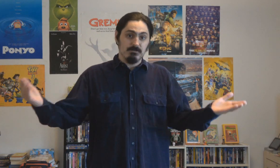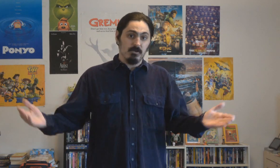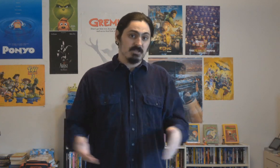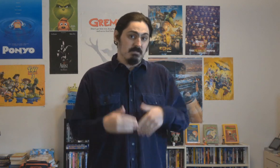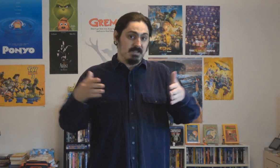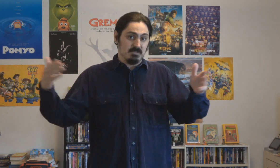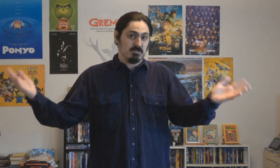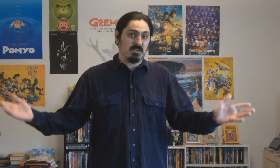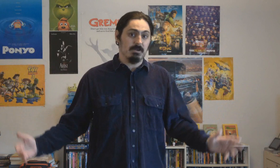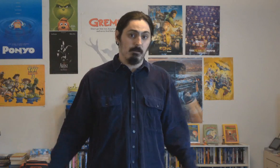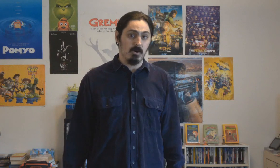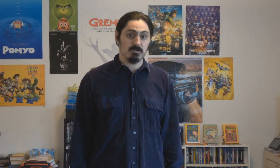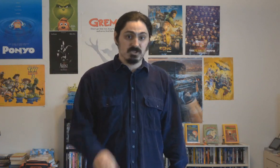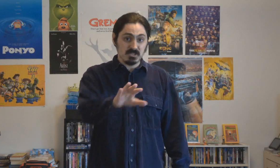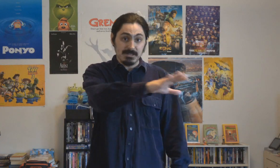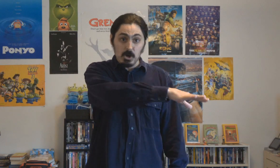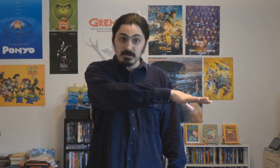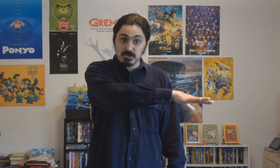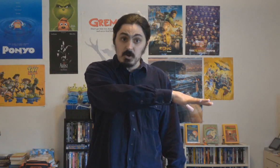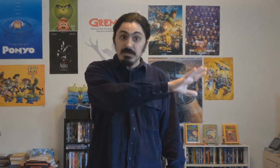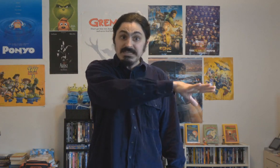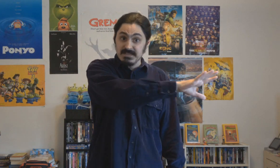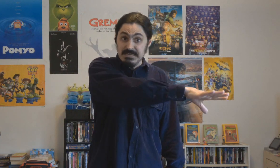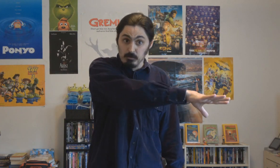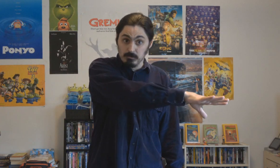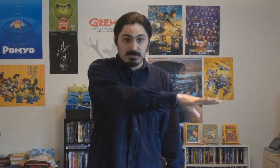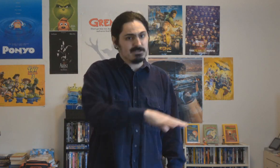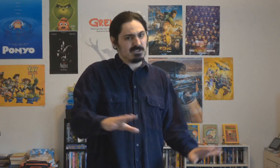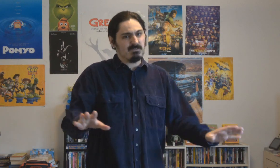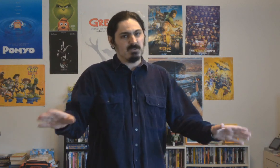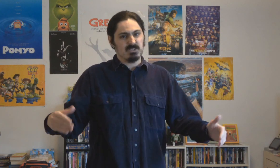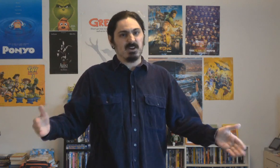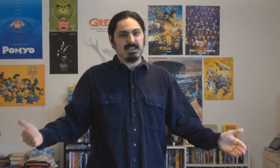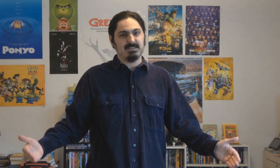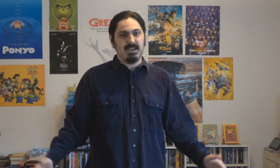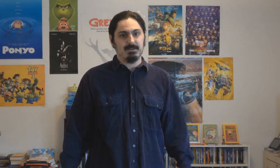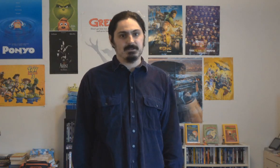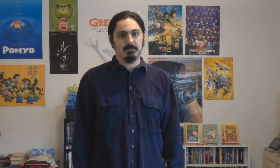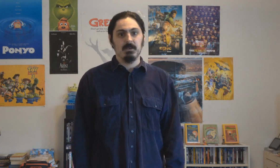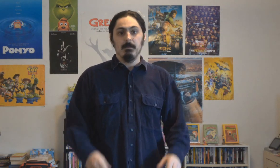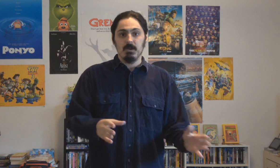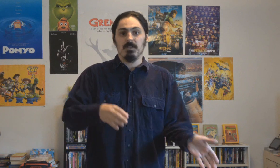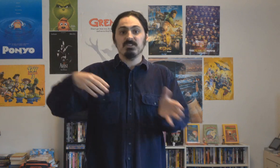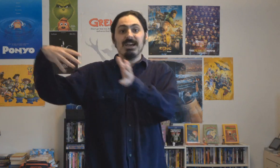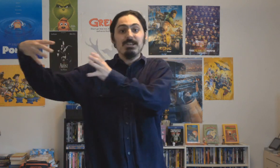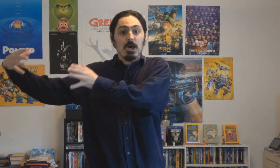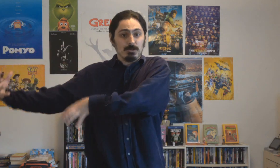involves him making some snide remarks just to let the audience know he's evil. It's just a very stock antagonist. Meanwhile, there's yet another